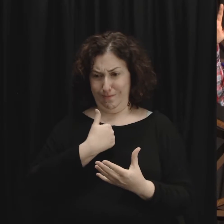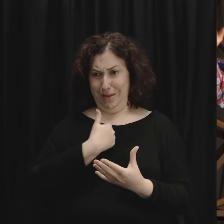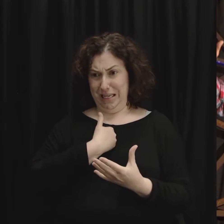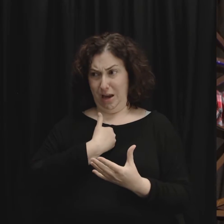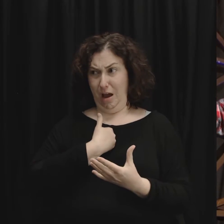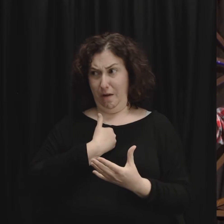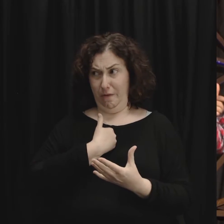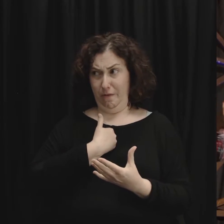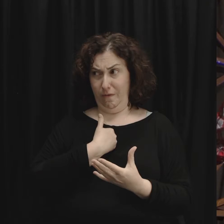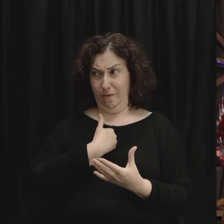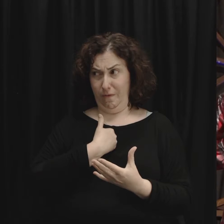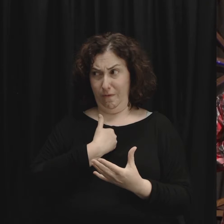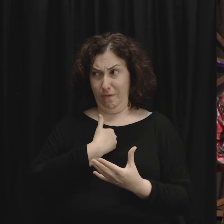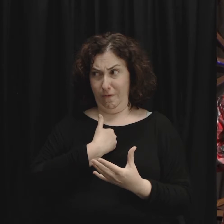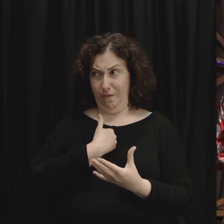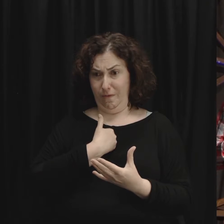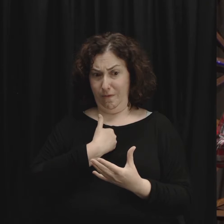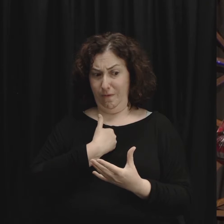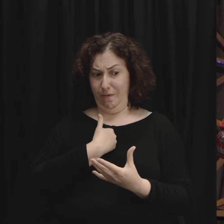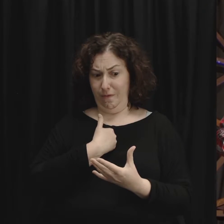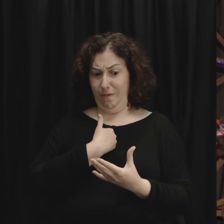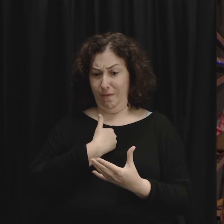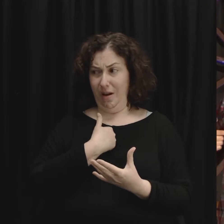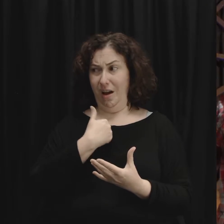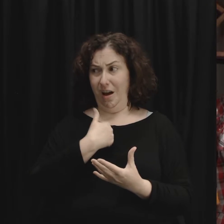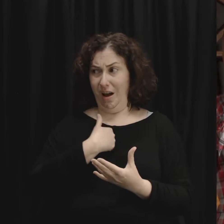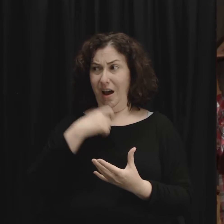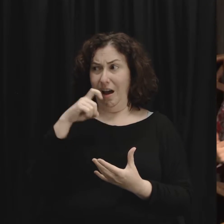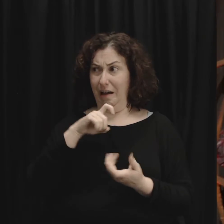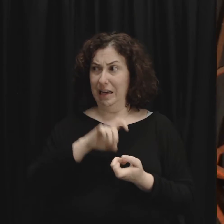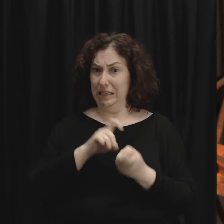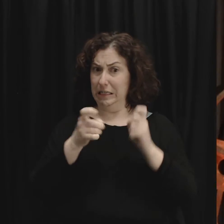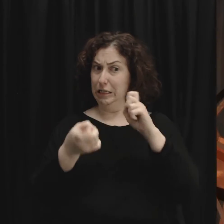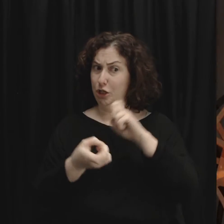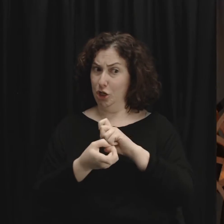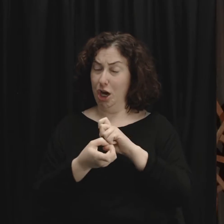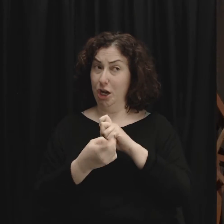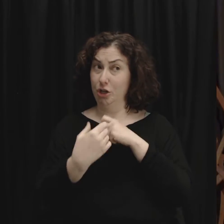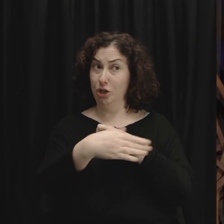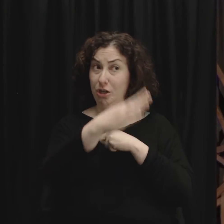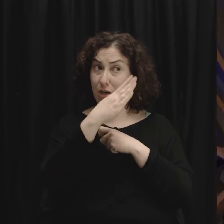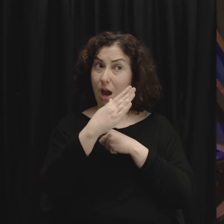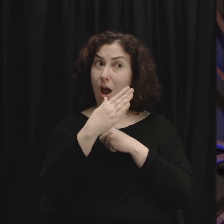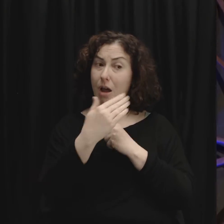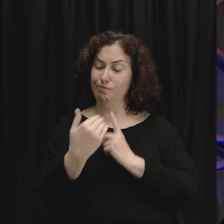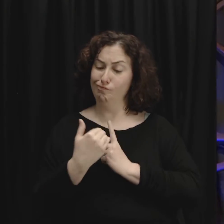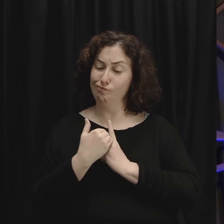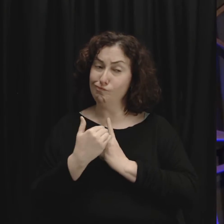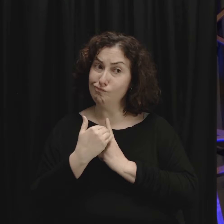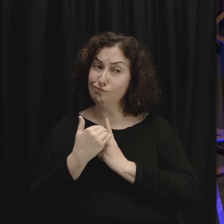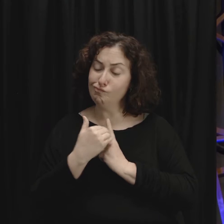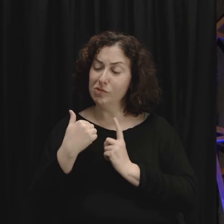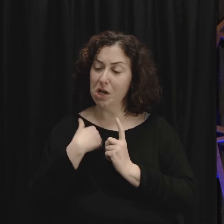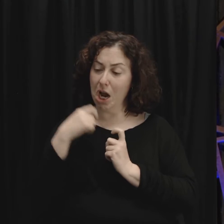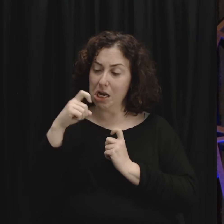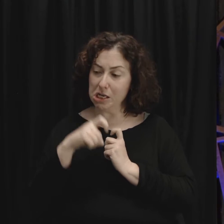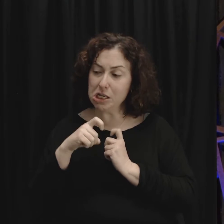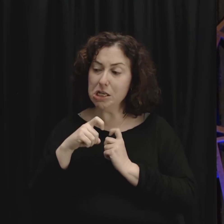What if there's something that God needs to do in my heart? What if there's some work that God would like to do in my life to bring me to this place where